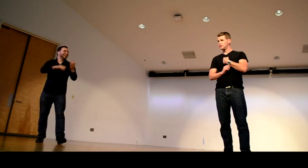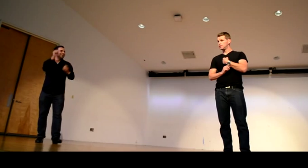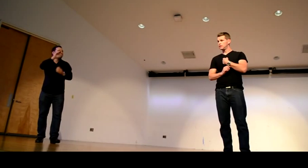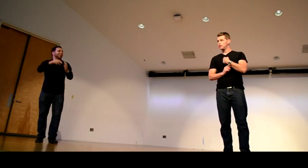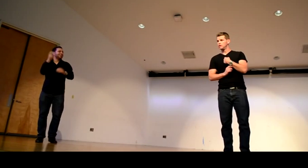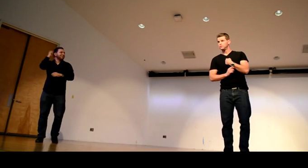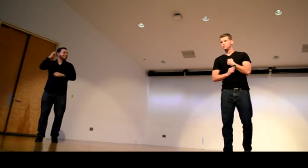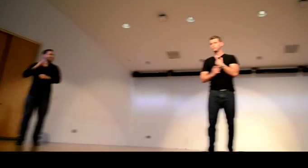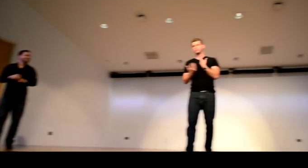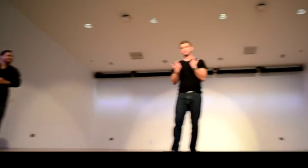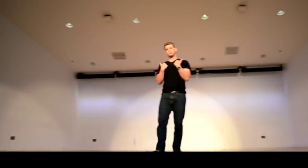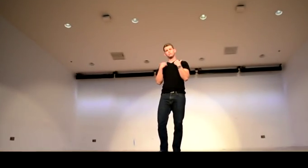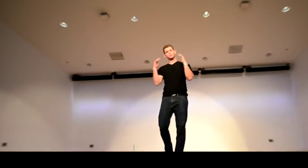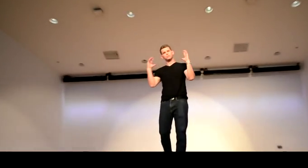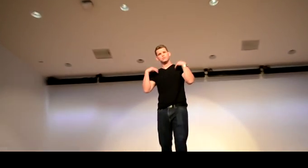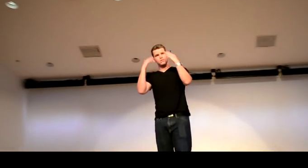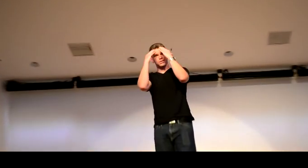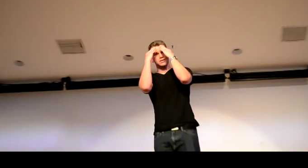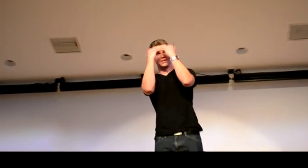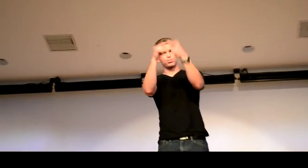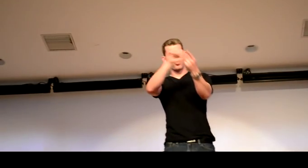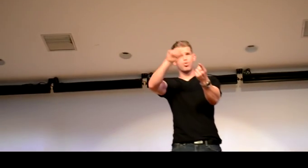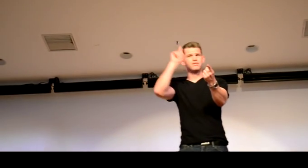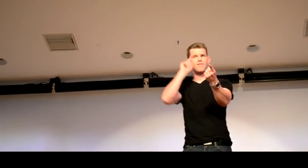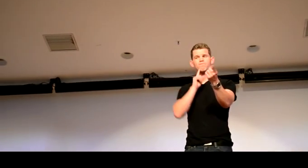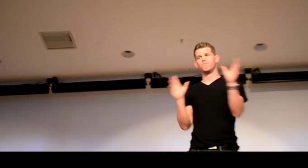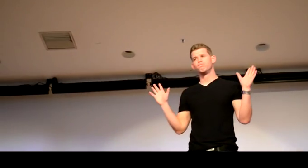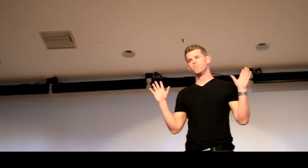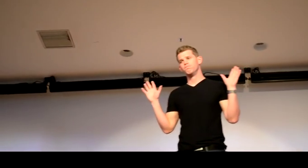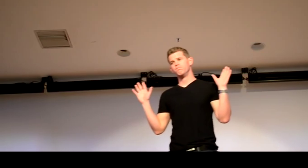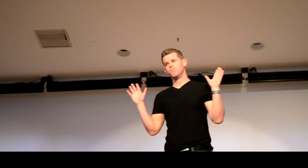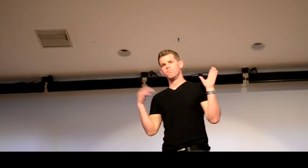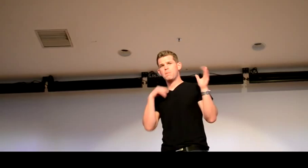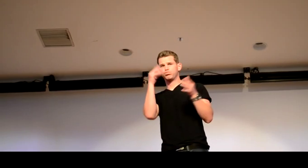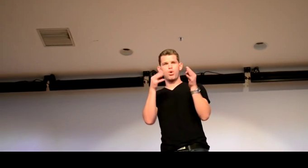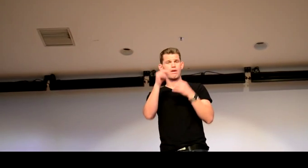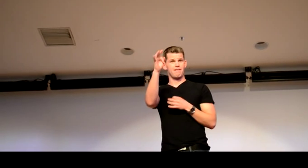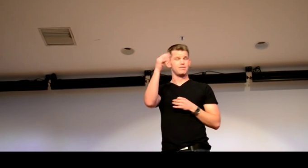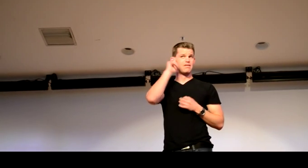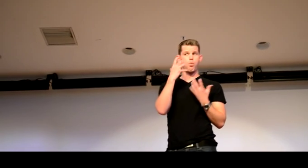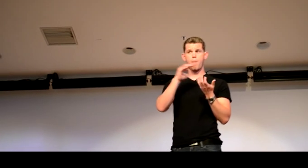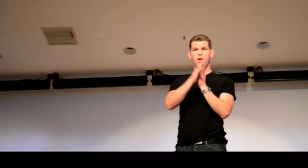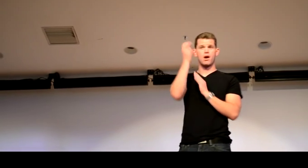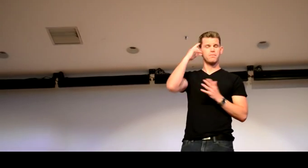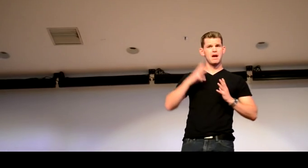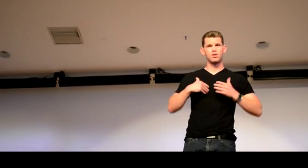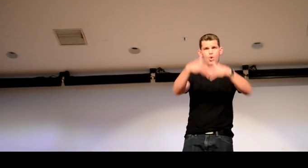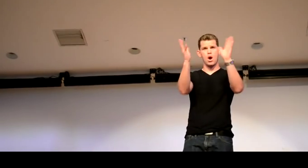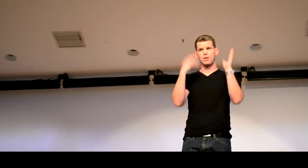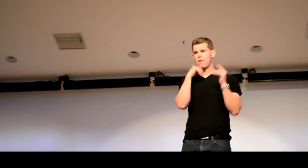don't know I think it's up to individuals I mean some deaf who